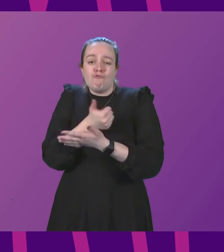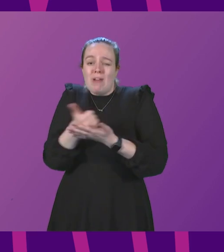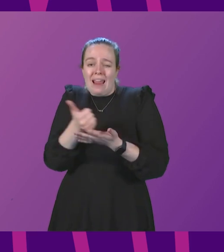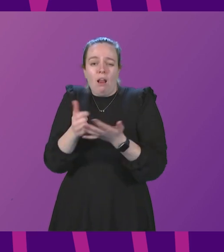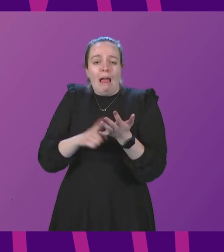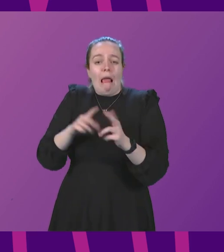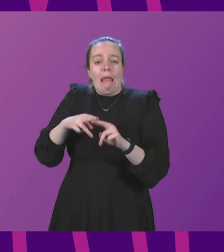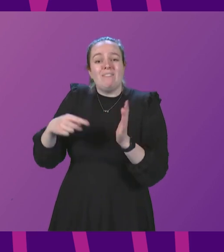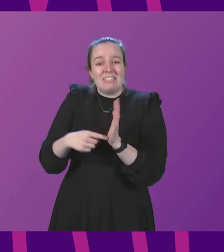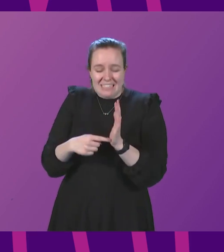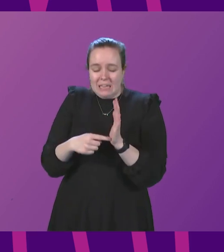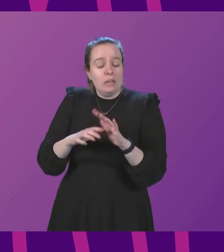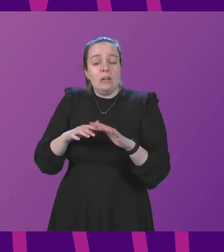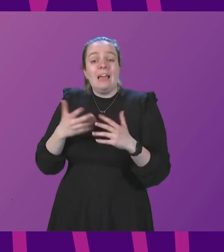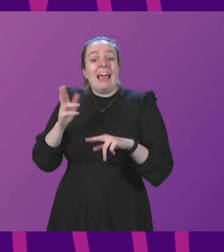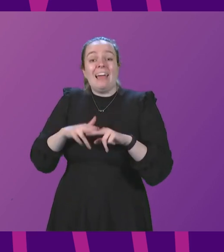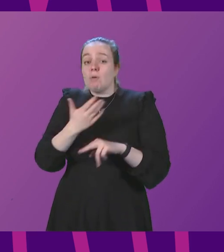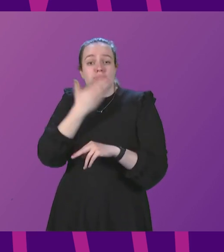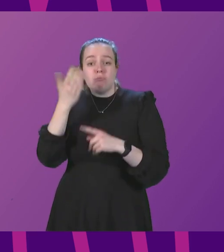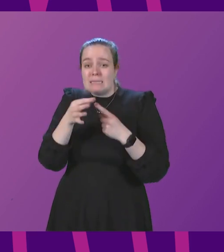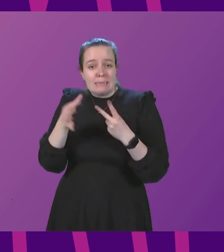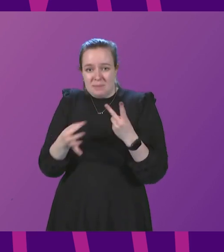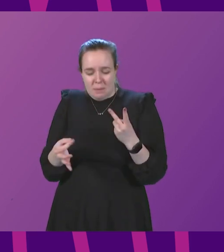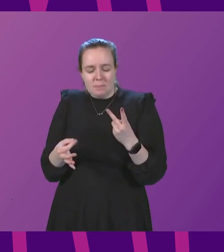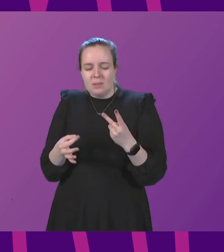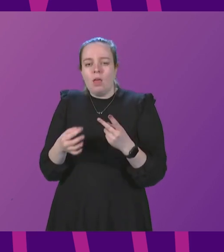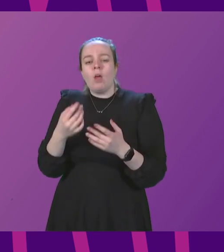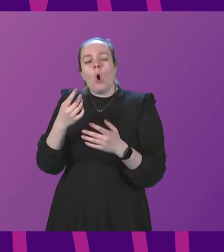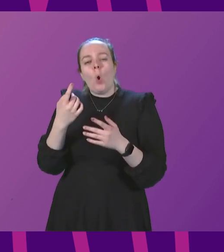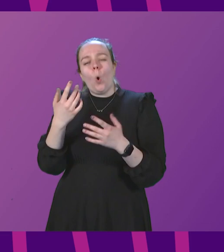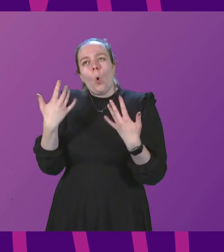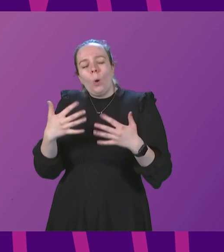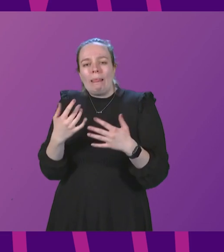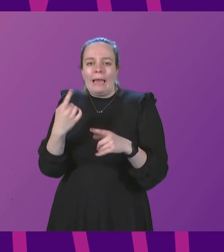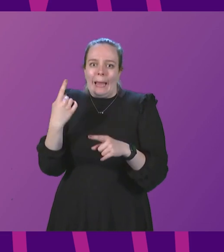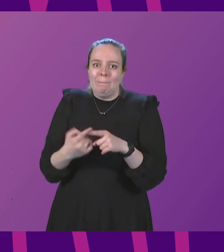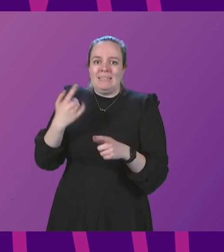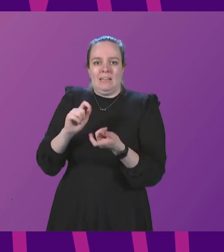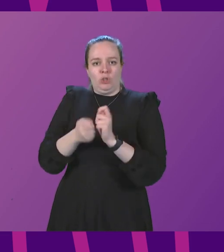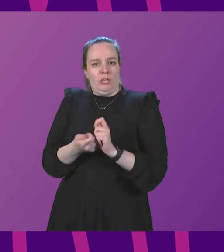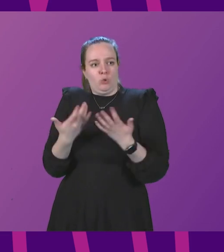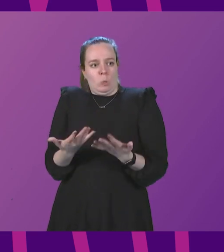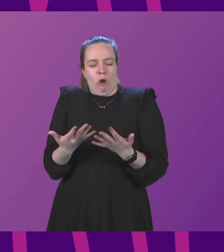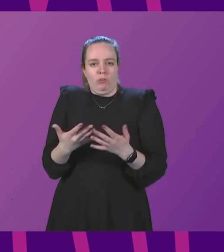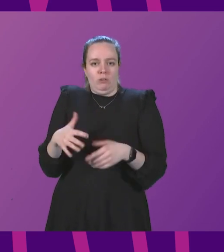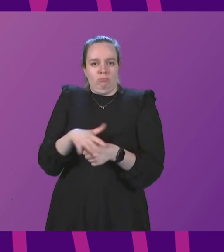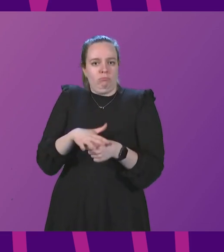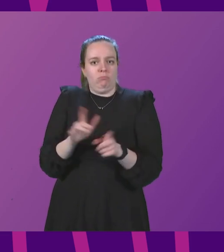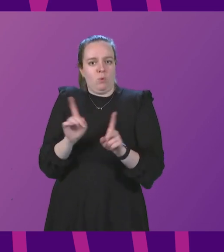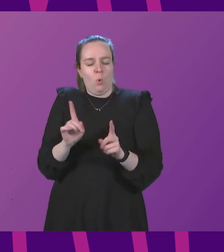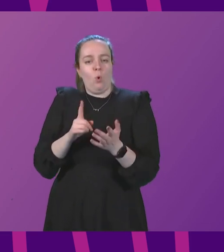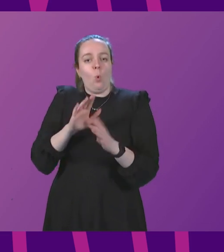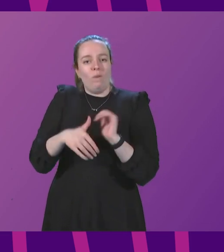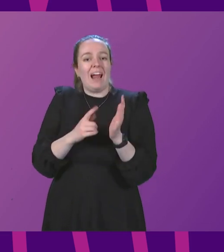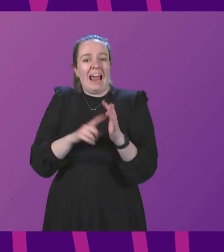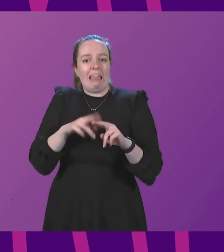lateral flow tests, even if you do not have symptoms. The only immediate change we are making to current arrangements on lateral flow